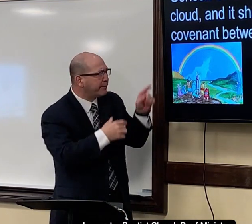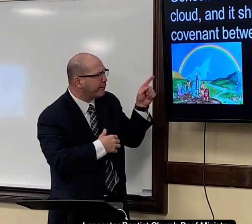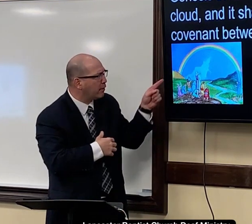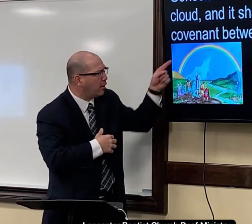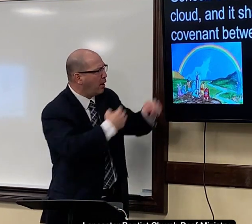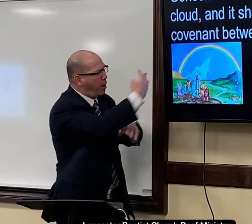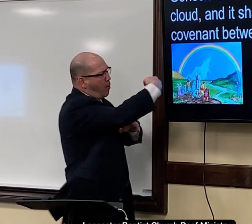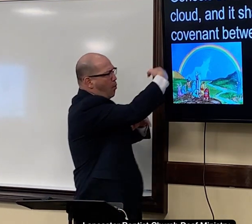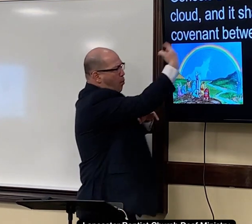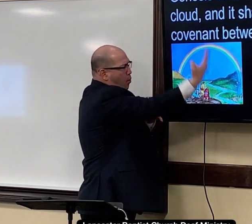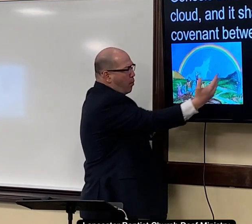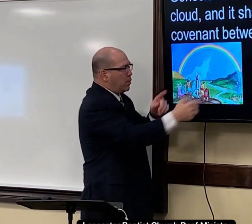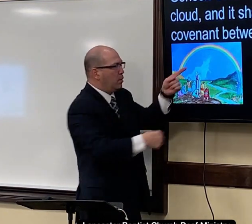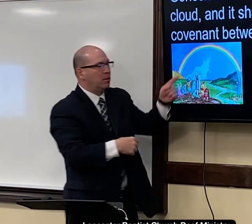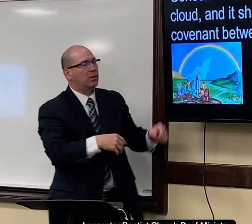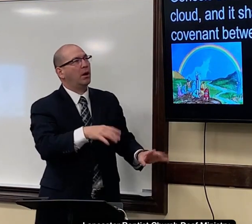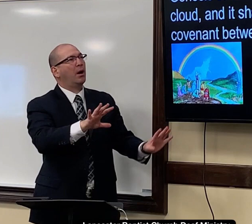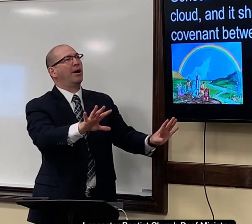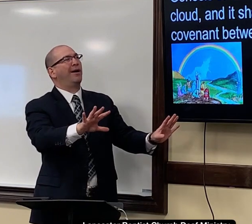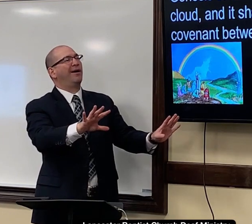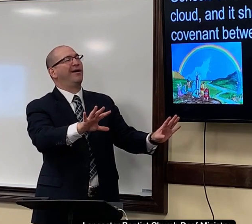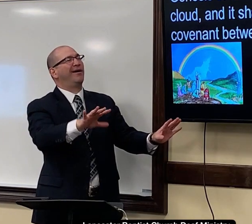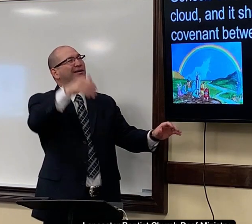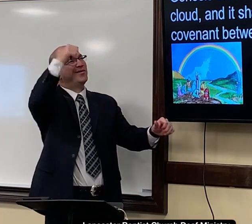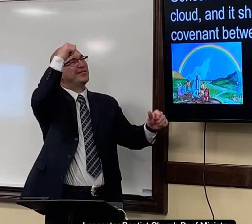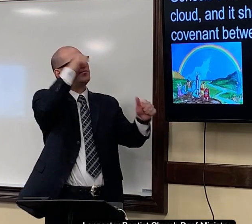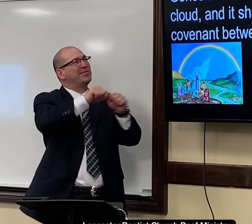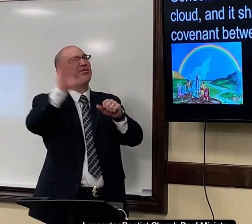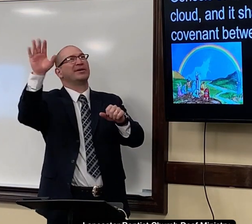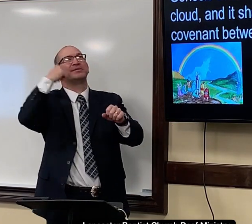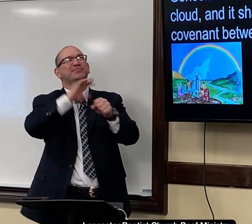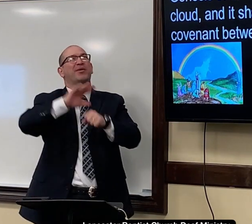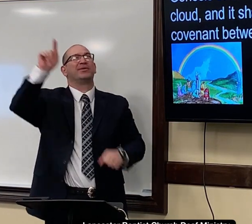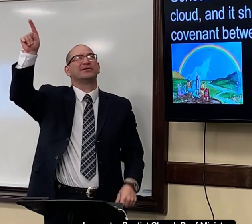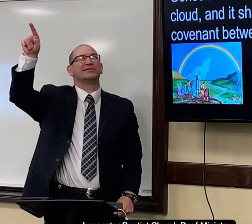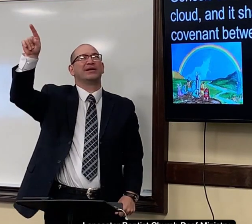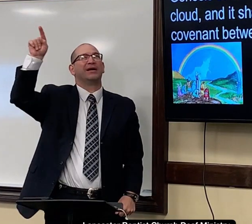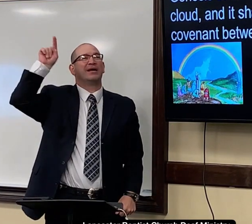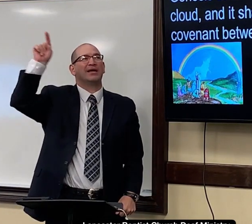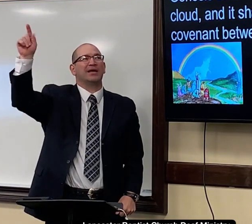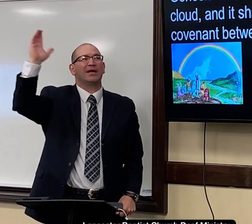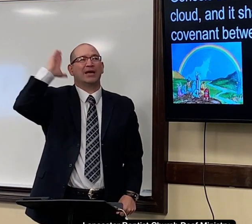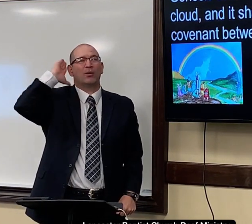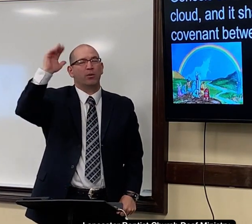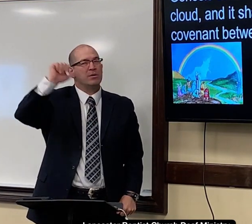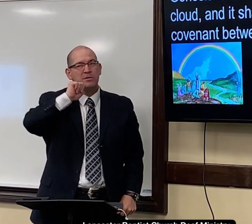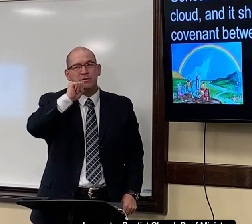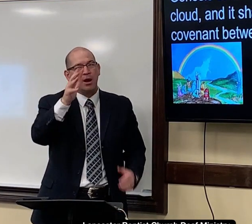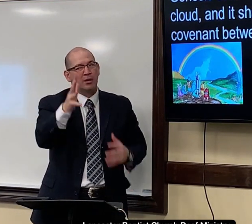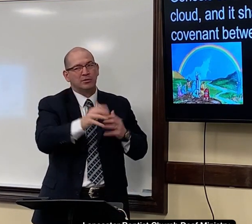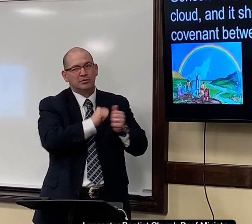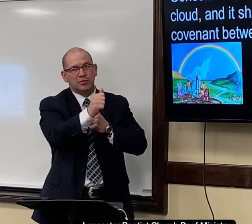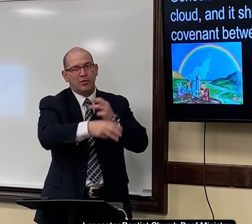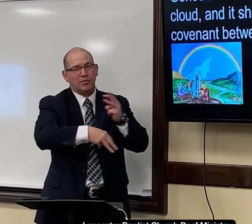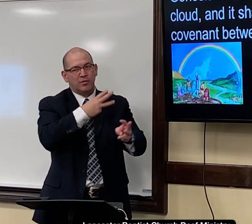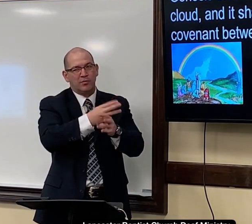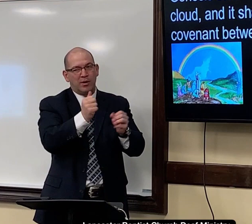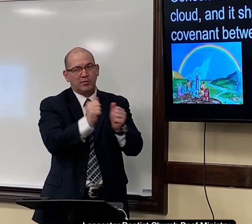but every time we see this rainbow we can remember his promise that he will not destroy